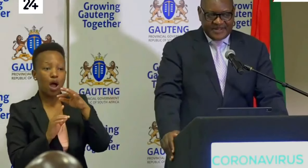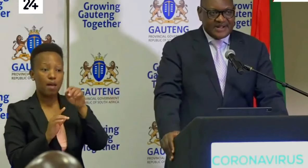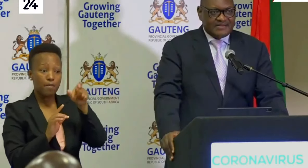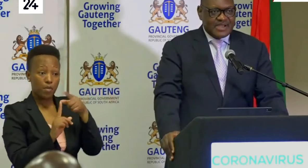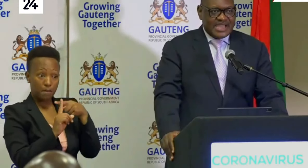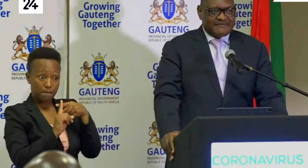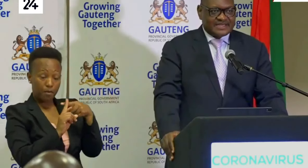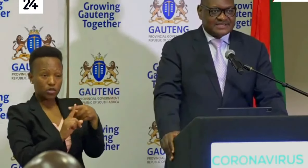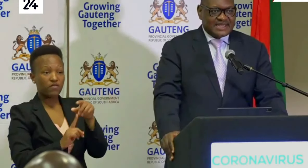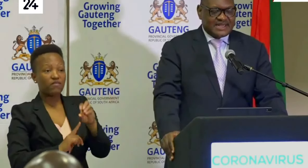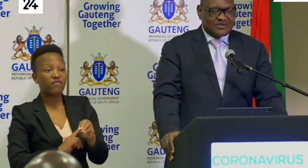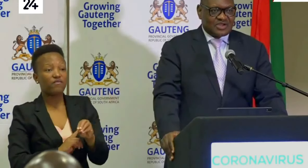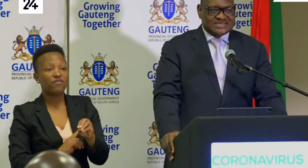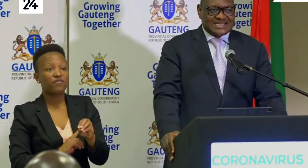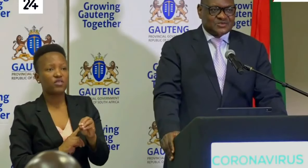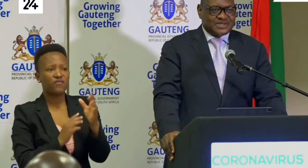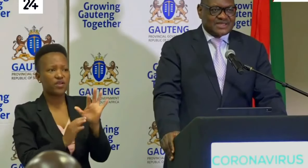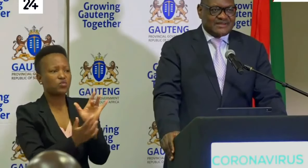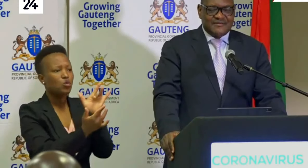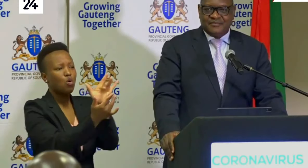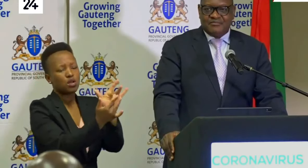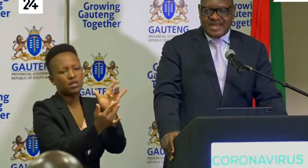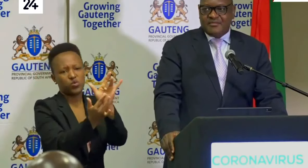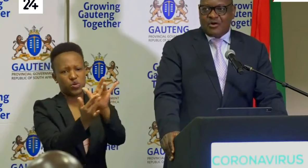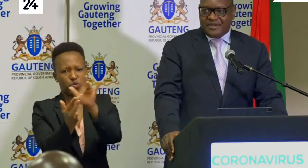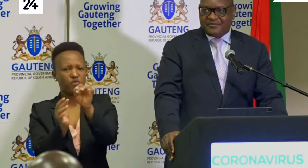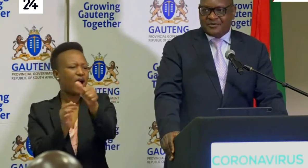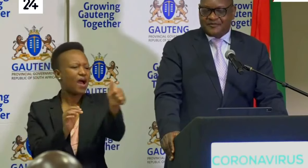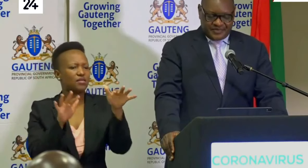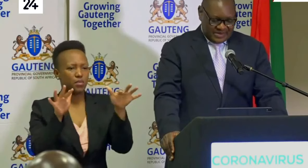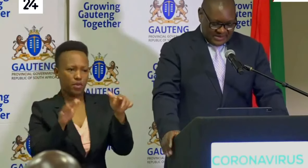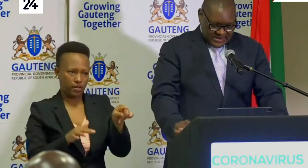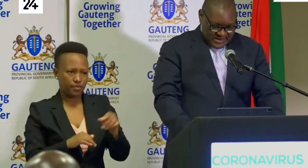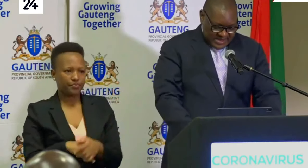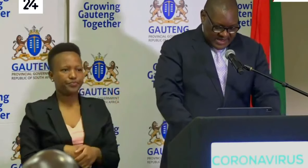may have had contact with many more people.